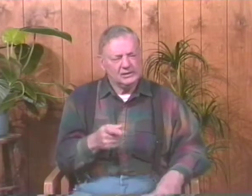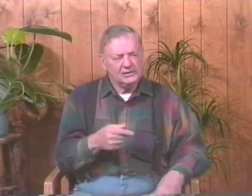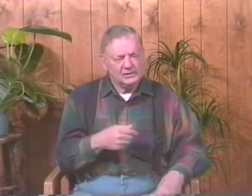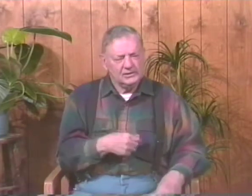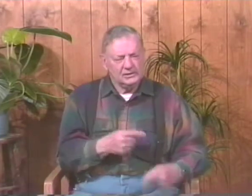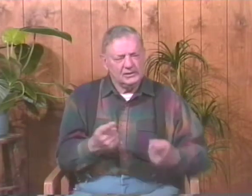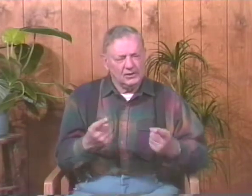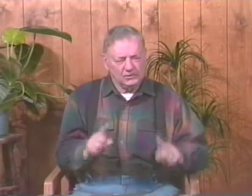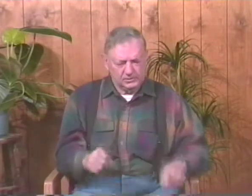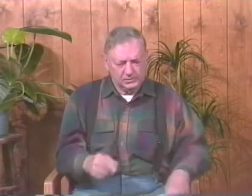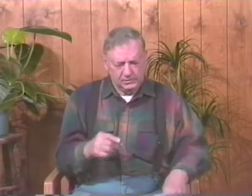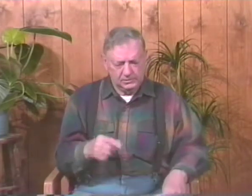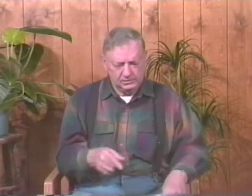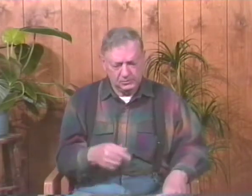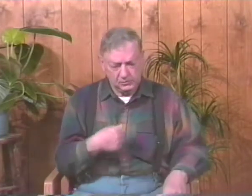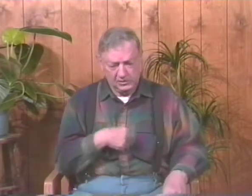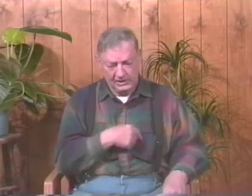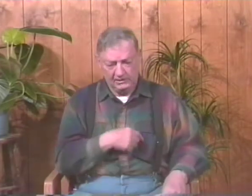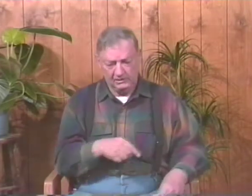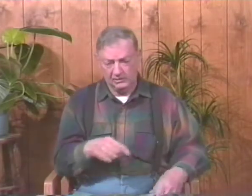I'll tell you some other things also that happened to me.